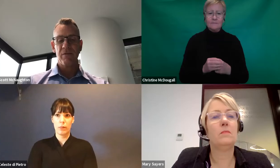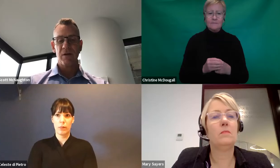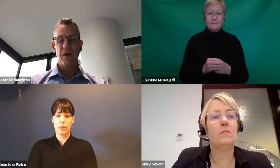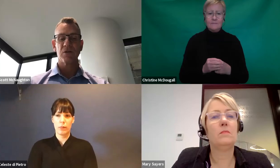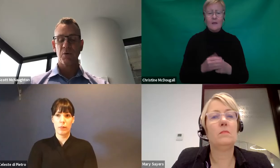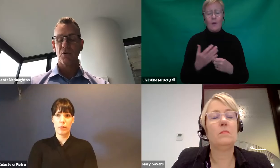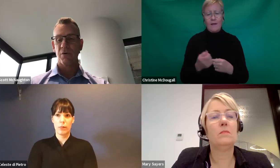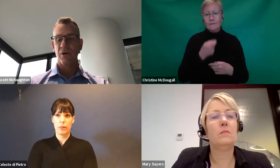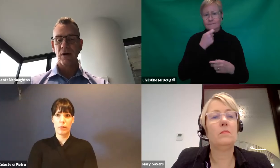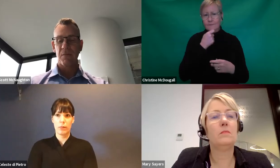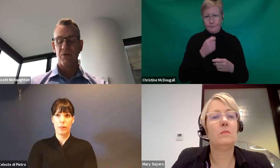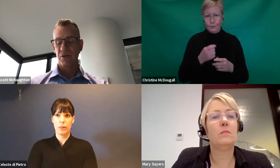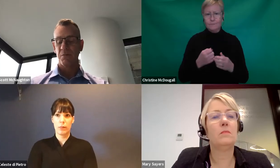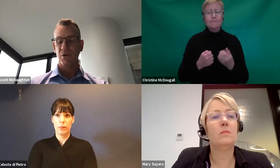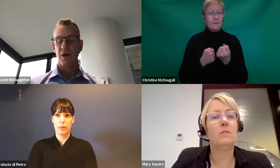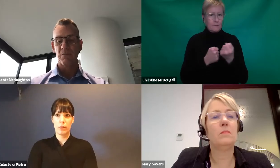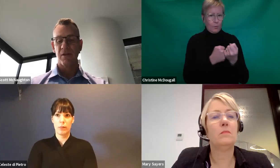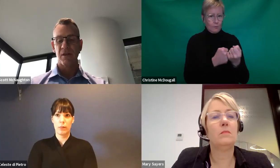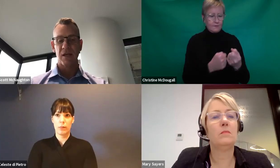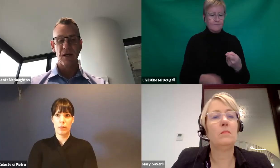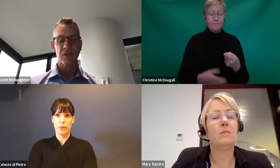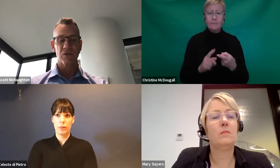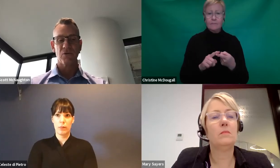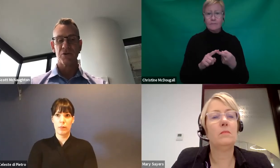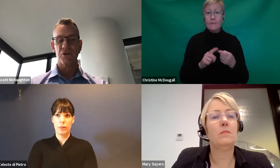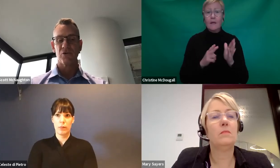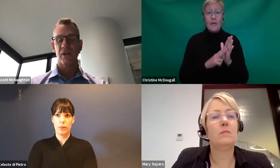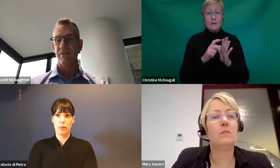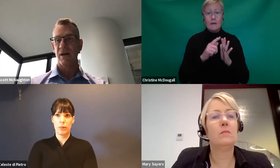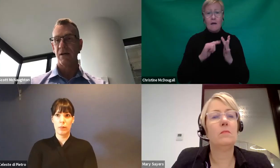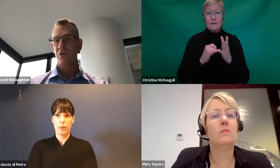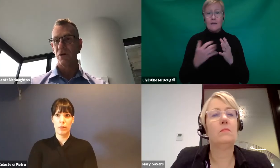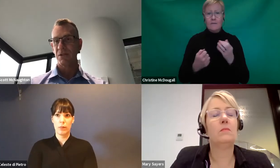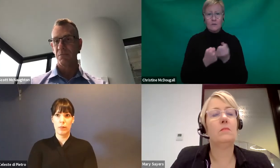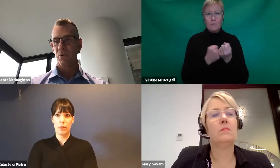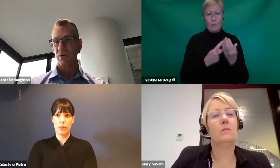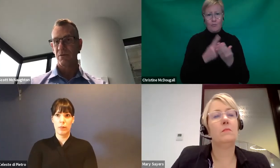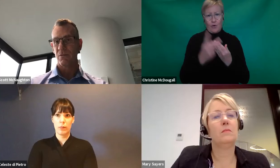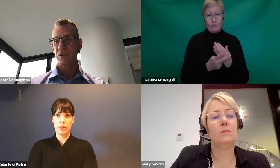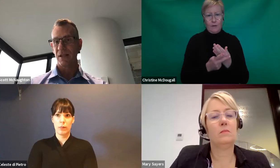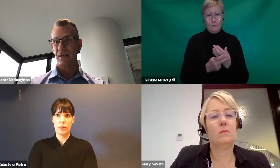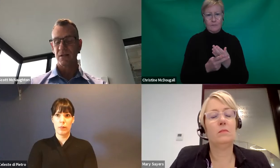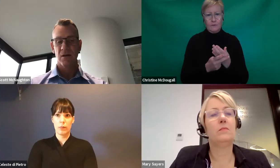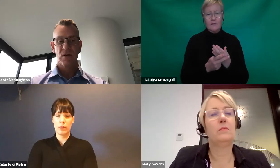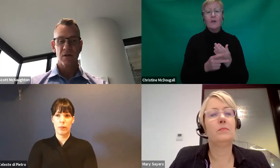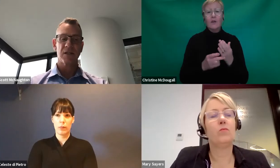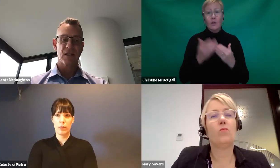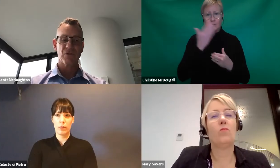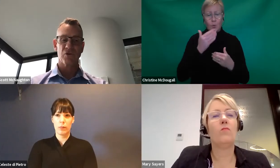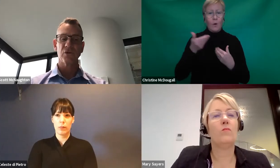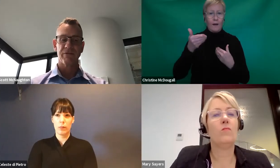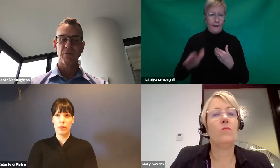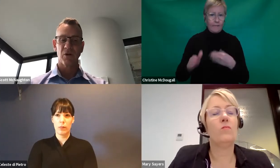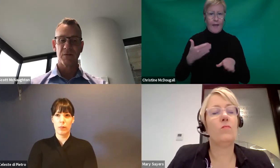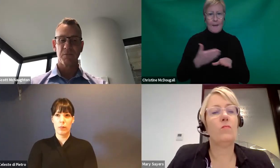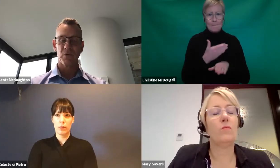support program or a support item within the NDS. It's called the School Lever Employment Support or SLES. So it stands